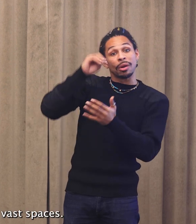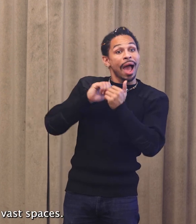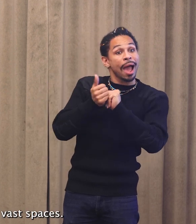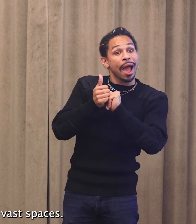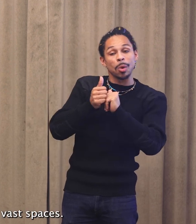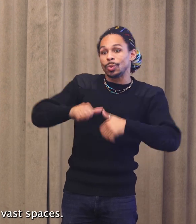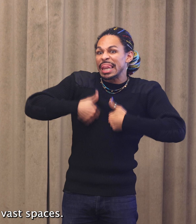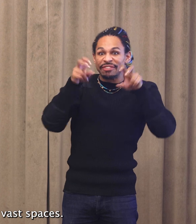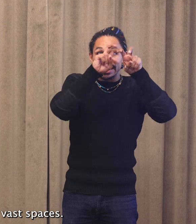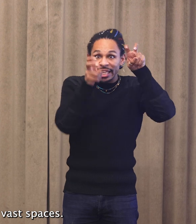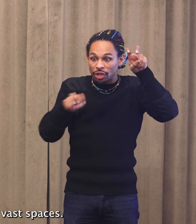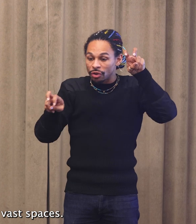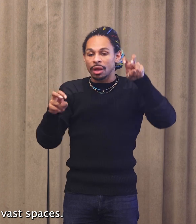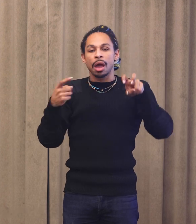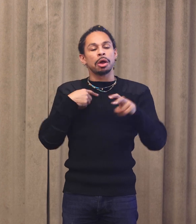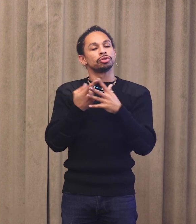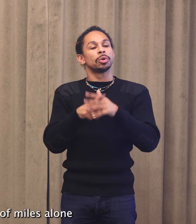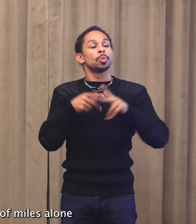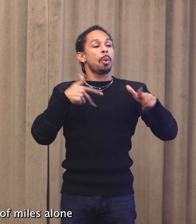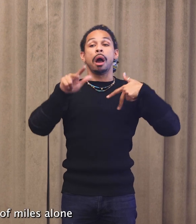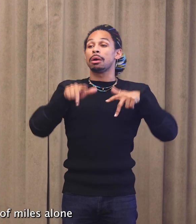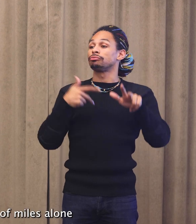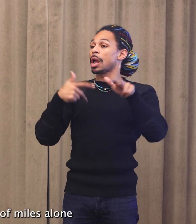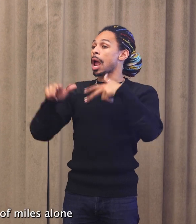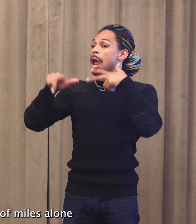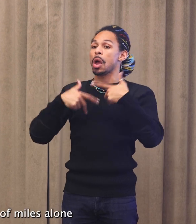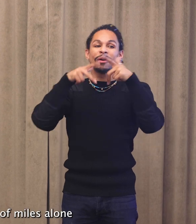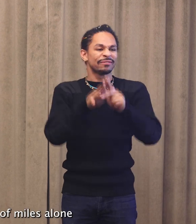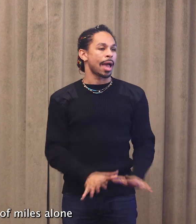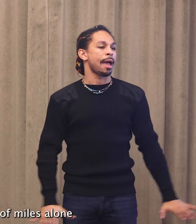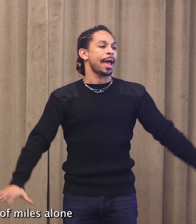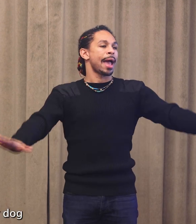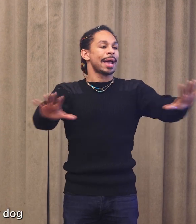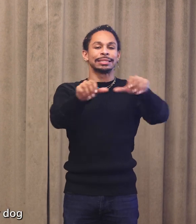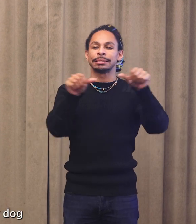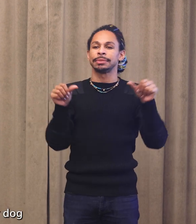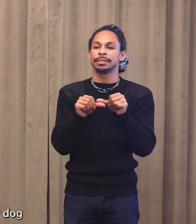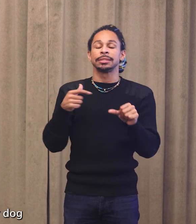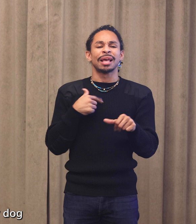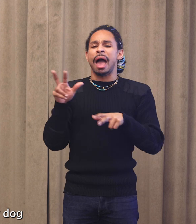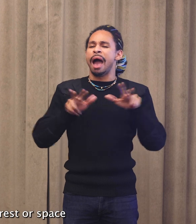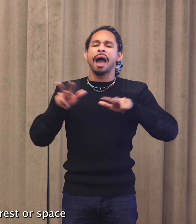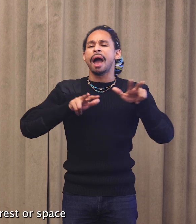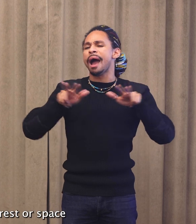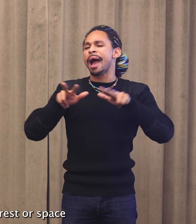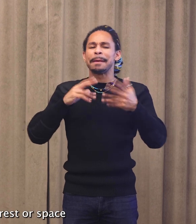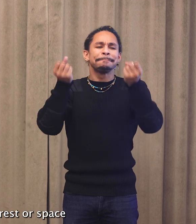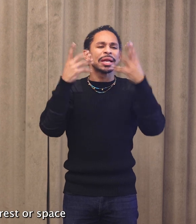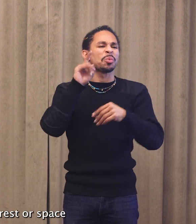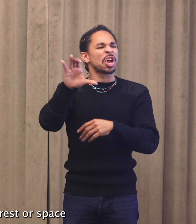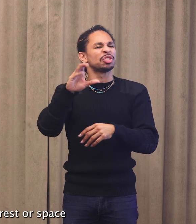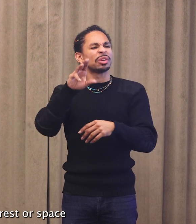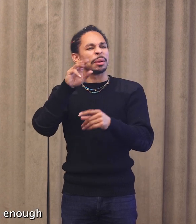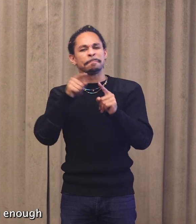walking around vast spaces. I hiked hundreds of miles alone with my dogs, finding the